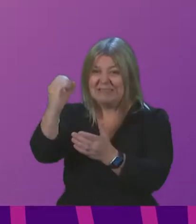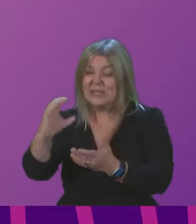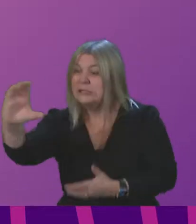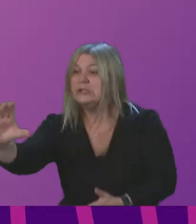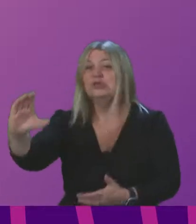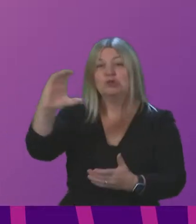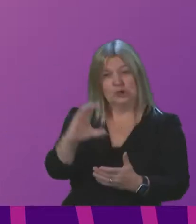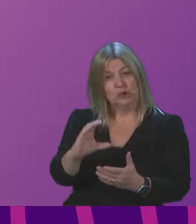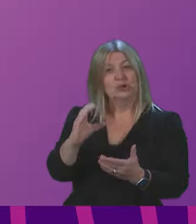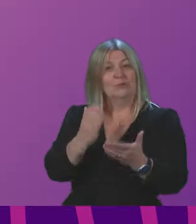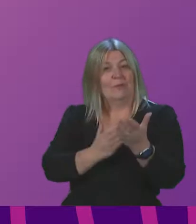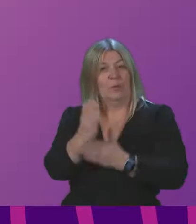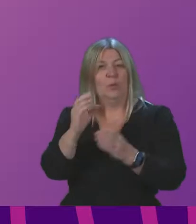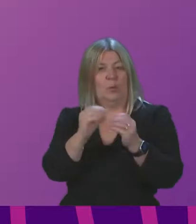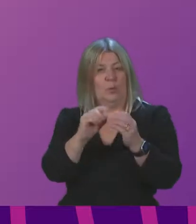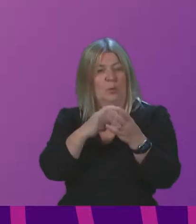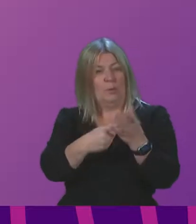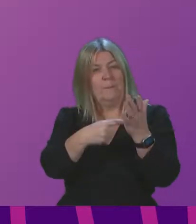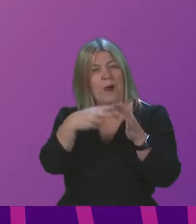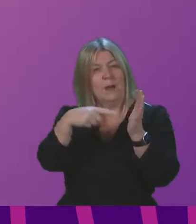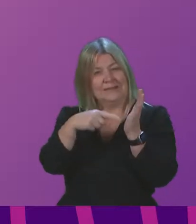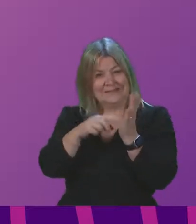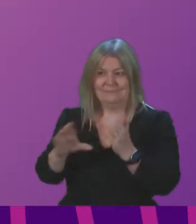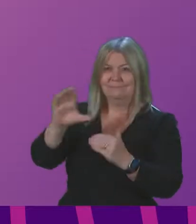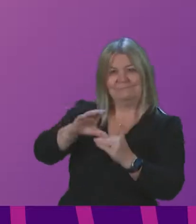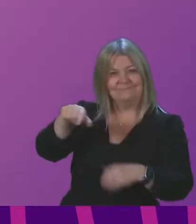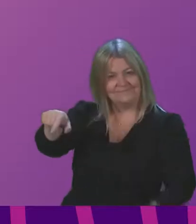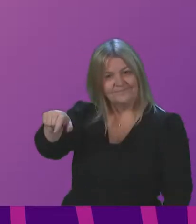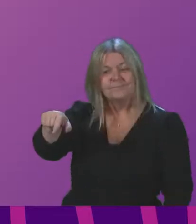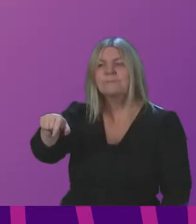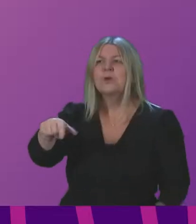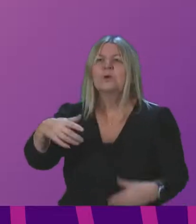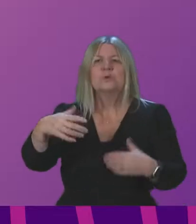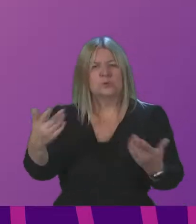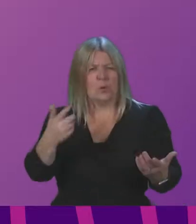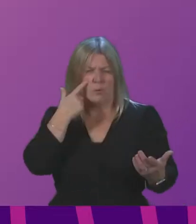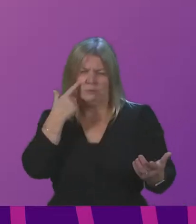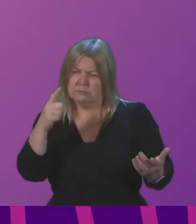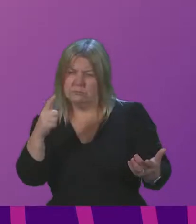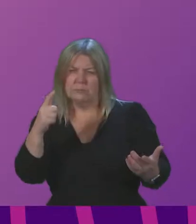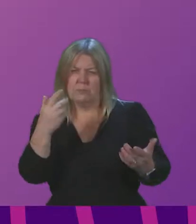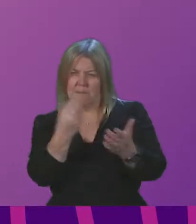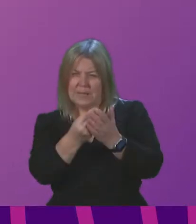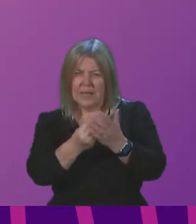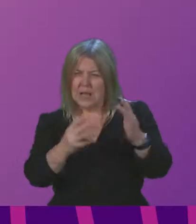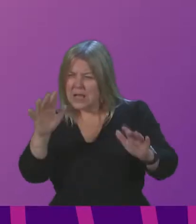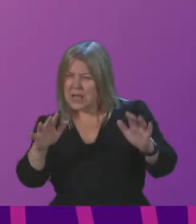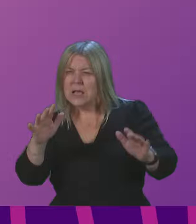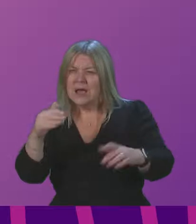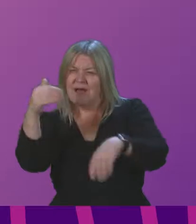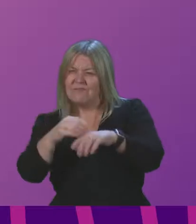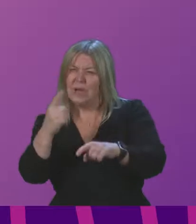fiscal framework can be strengthened to withstand a situation where future health or economic shocks disproportionately affects one part of the UK.